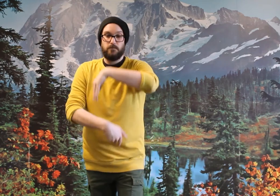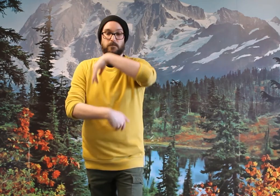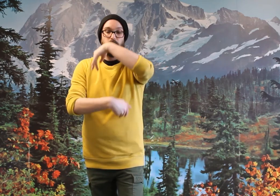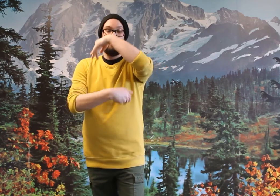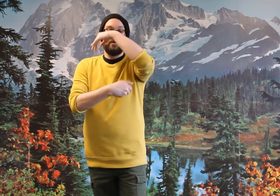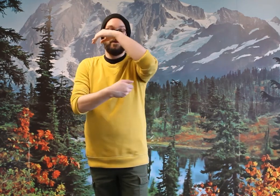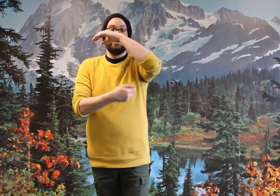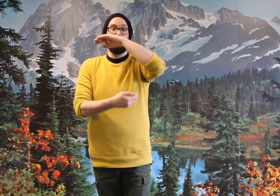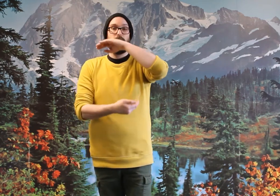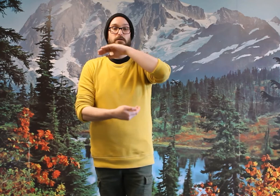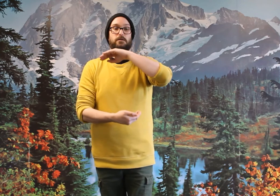Back in.